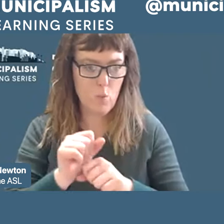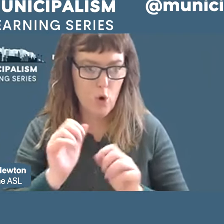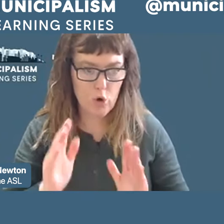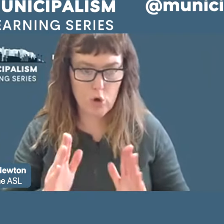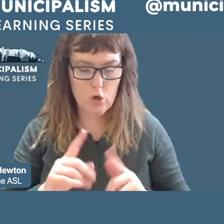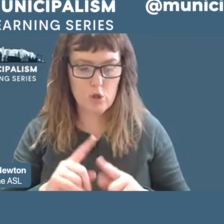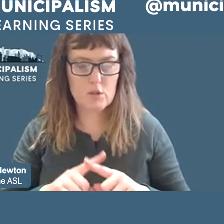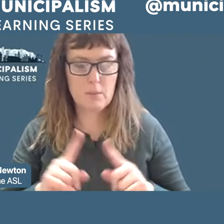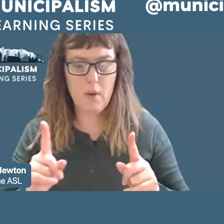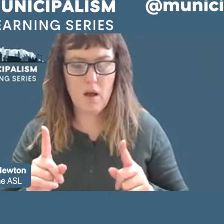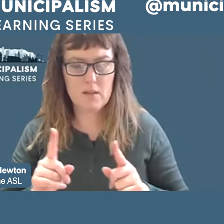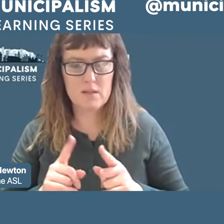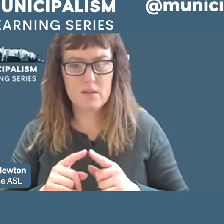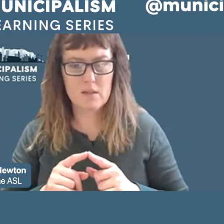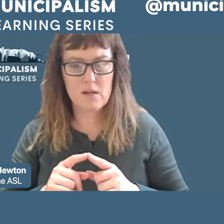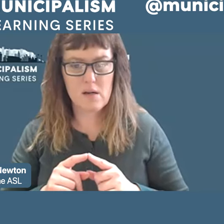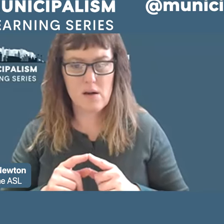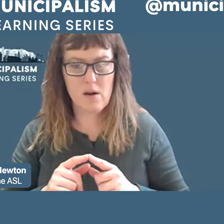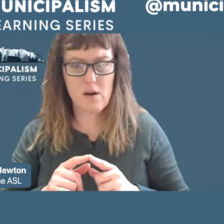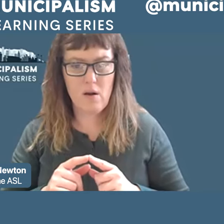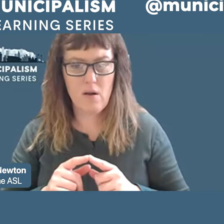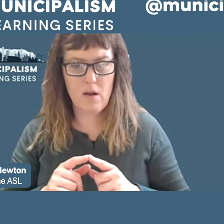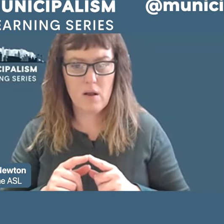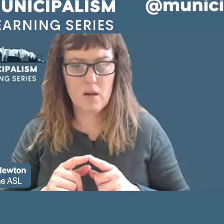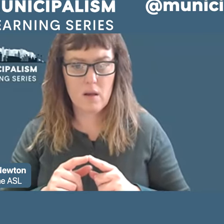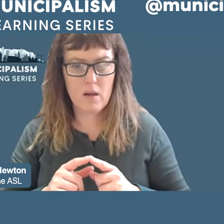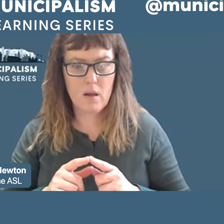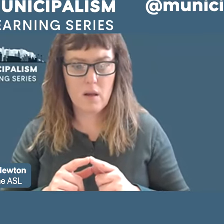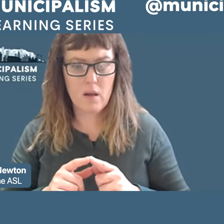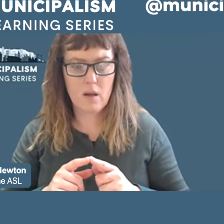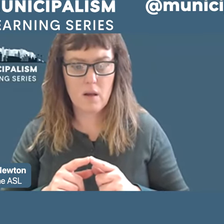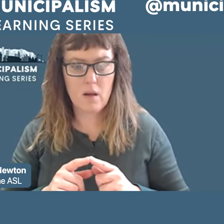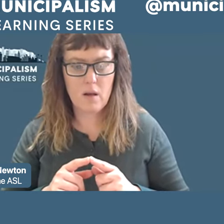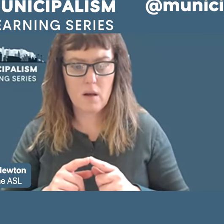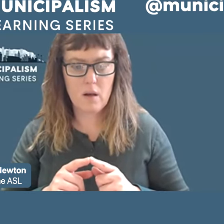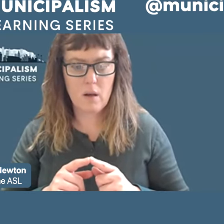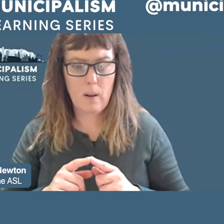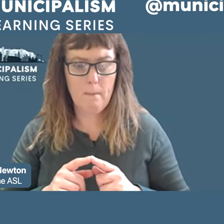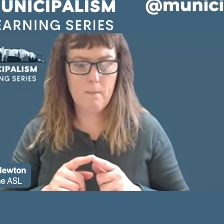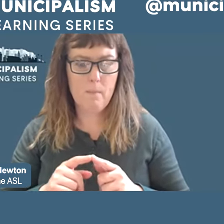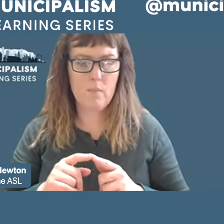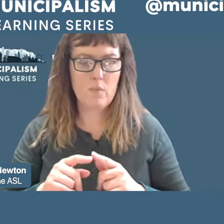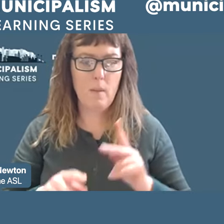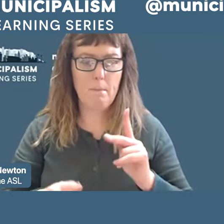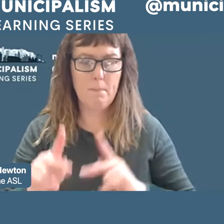workers and people most impacted at first